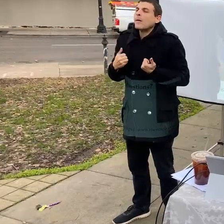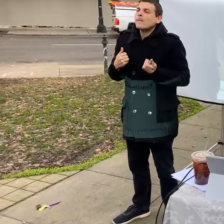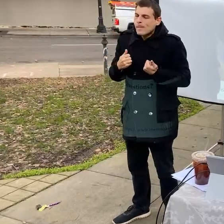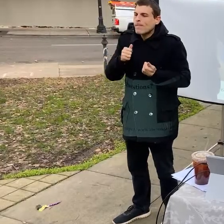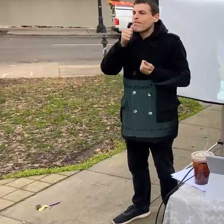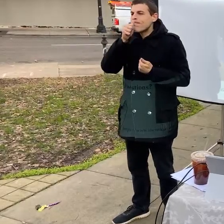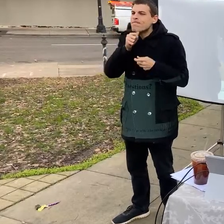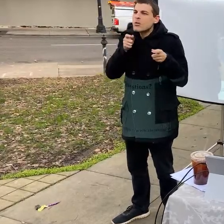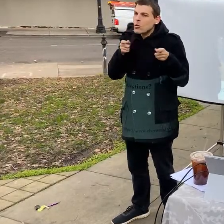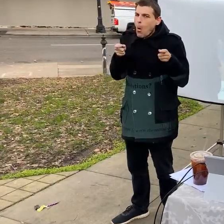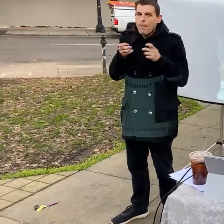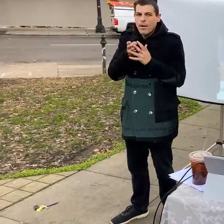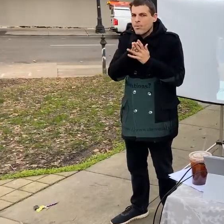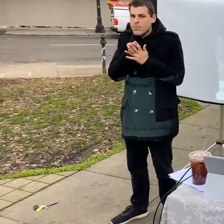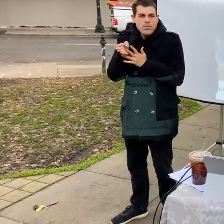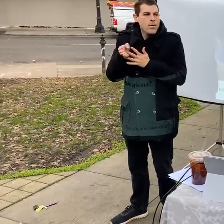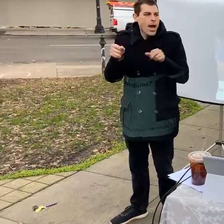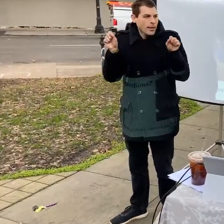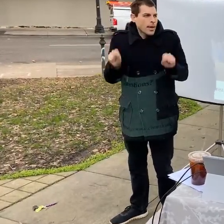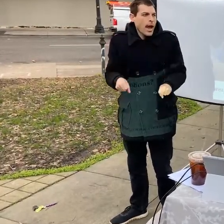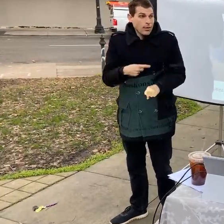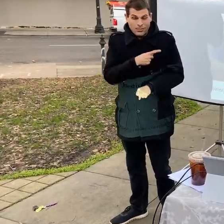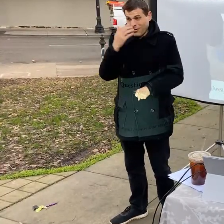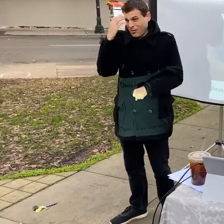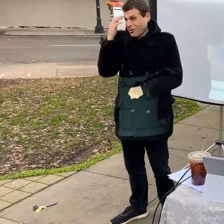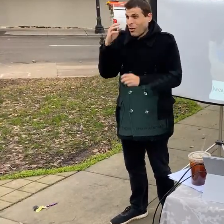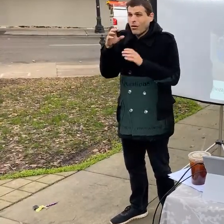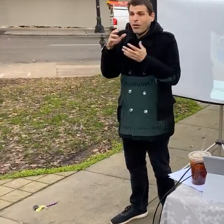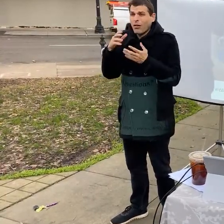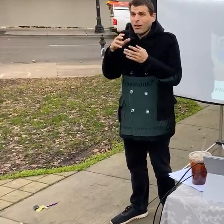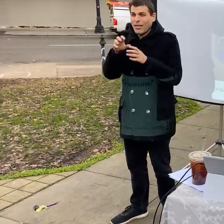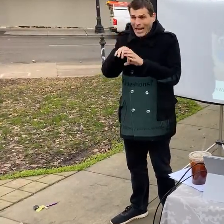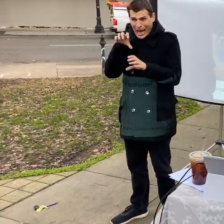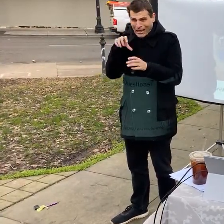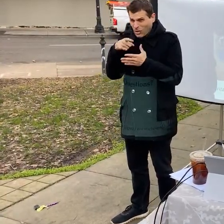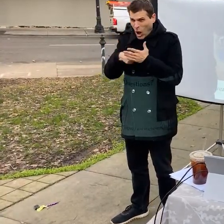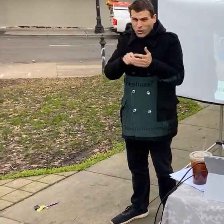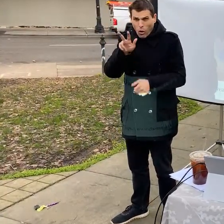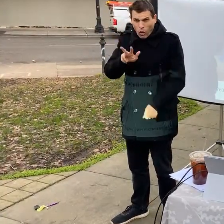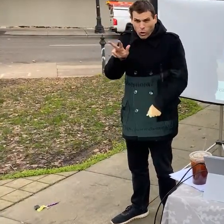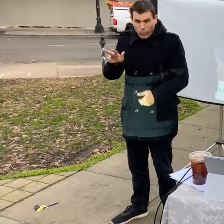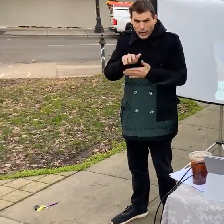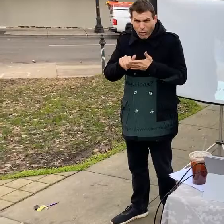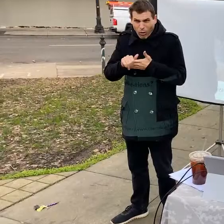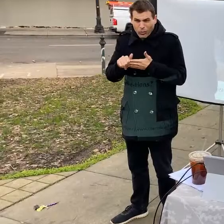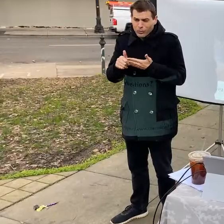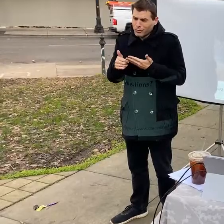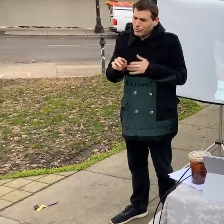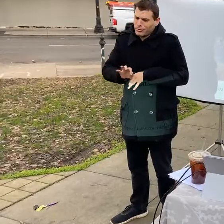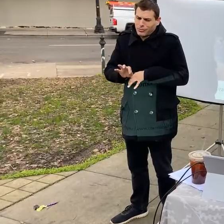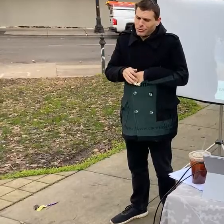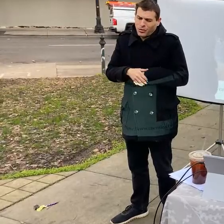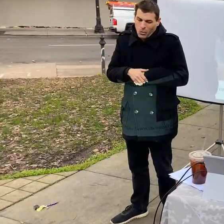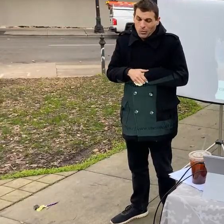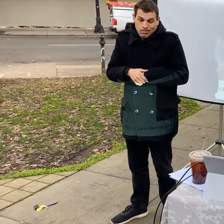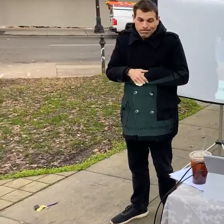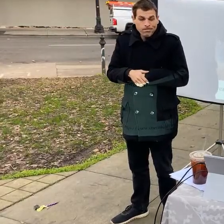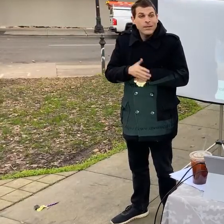you know lethal gas being sold for 33 a piece thank you